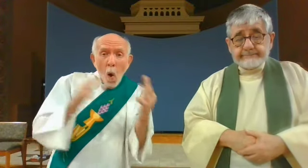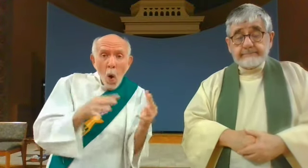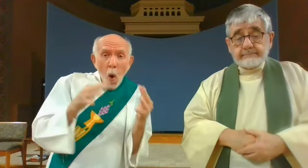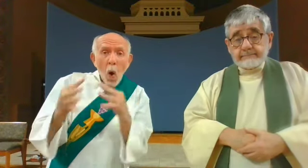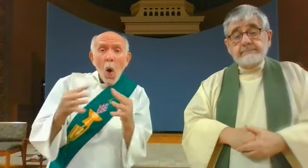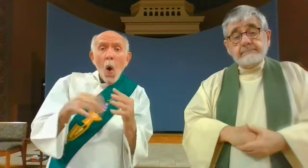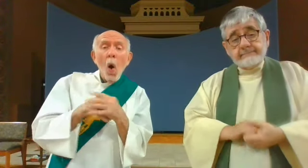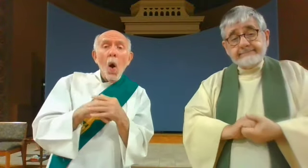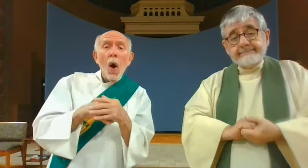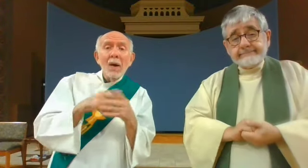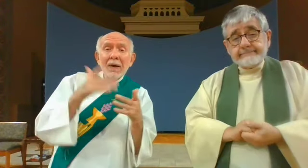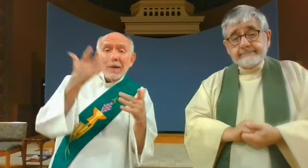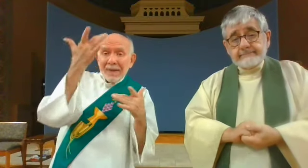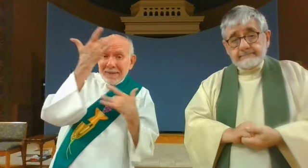and sickness